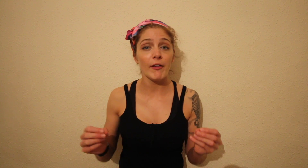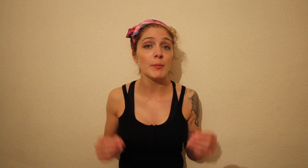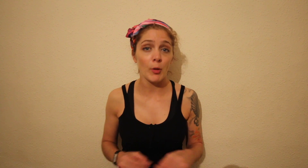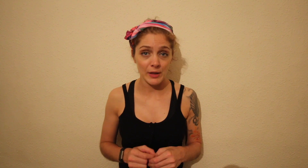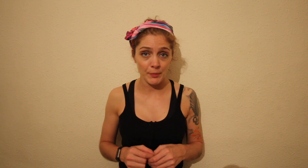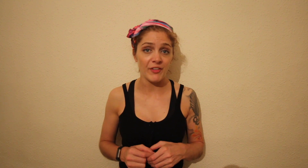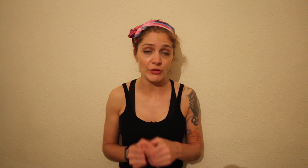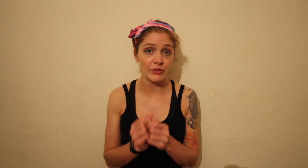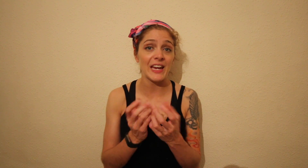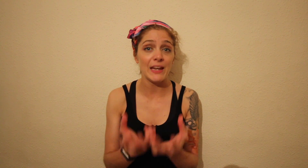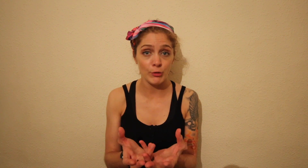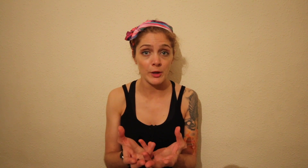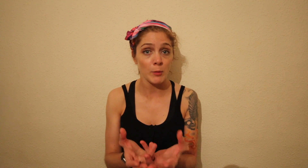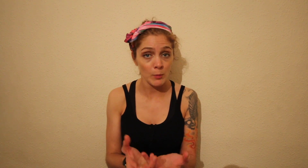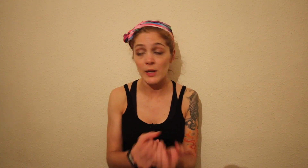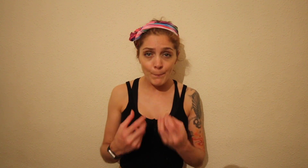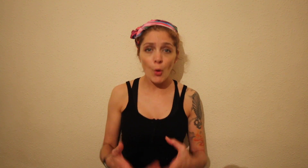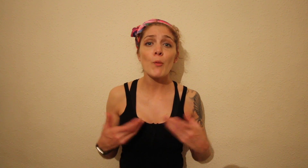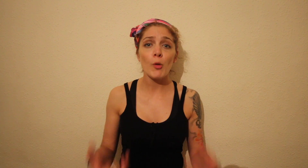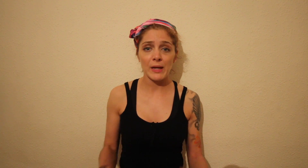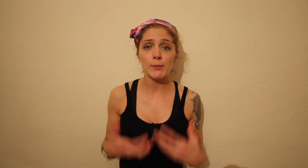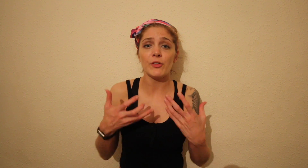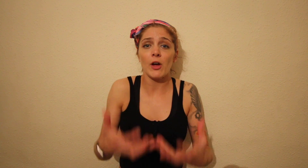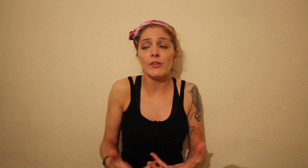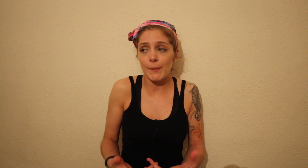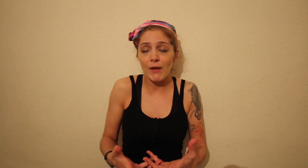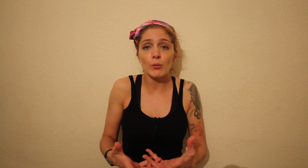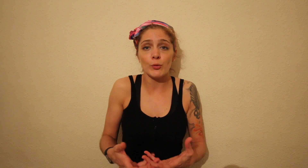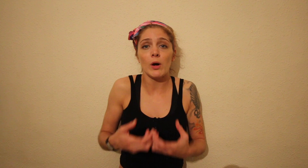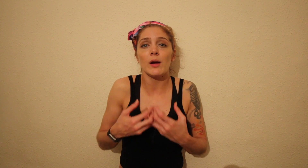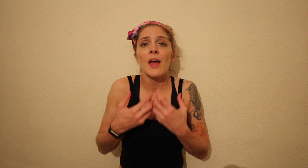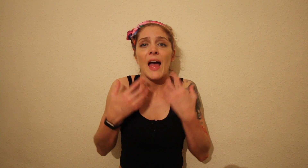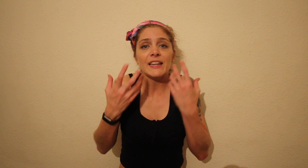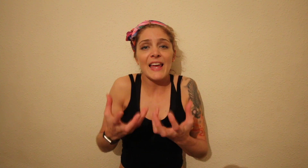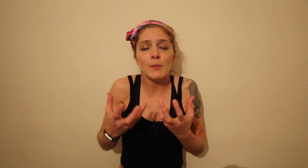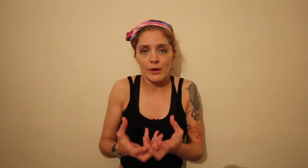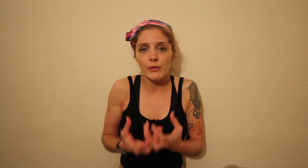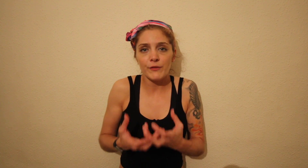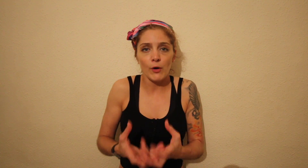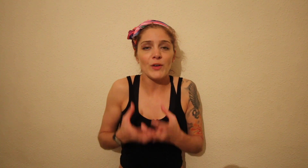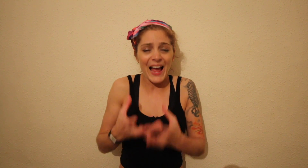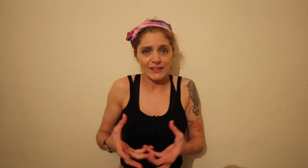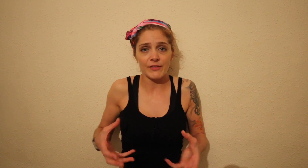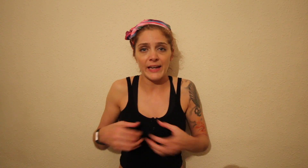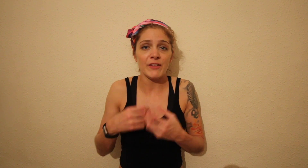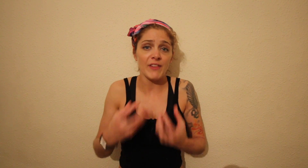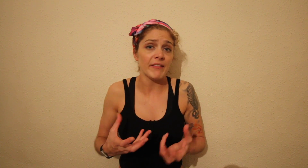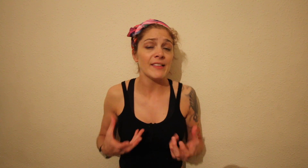very popular profession to get into at the moment. More and more people are starting to come out of the woodwork and get themselves involved actively in various